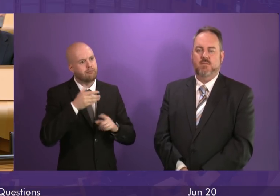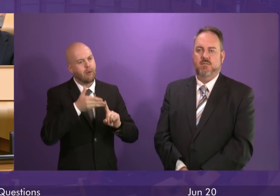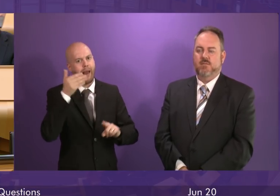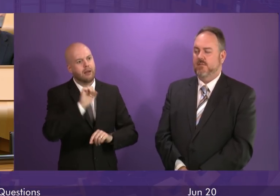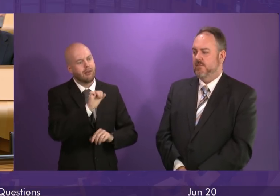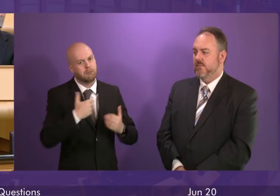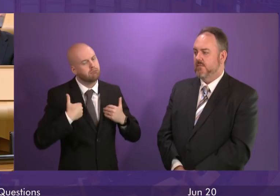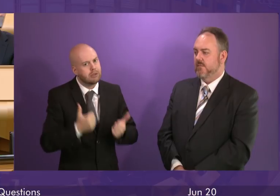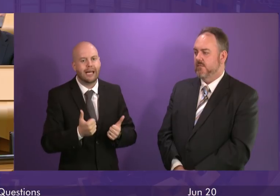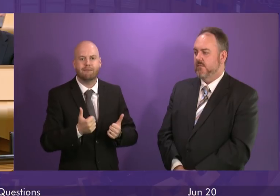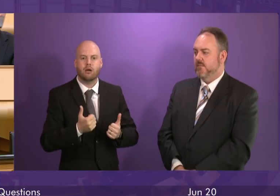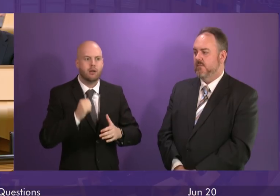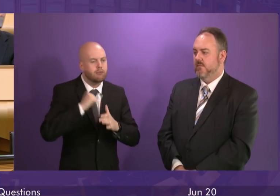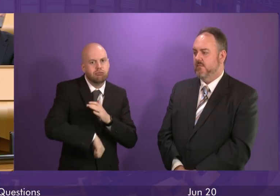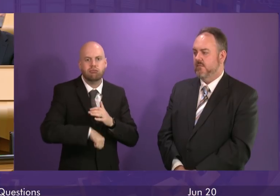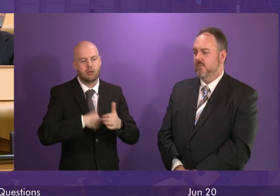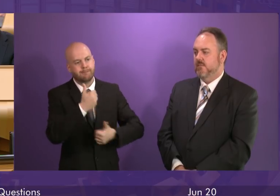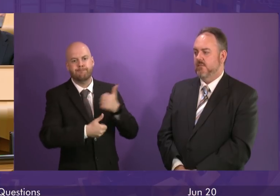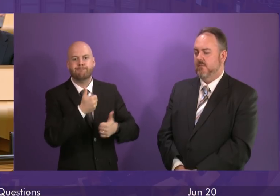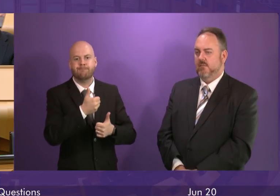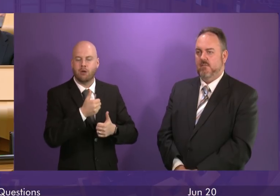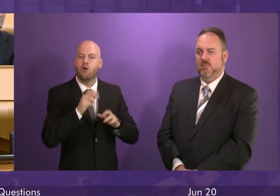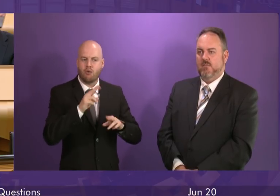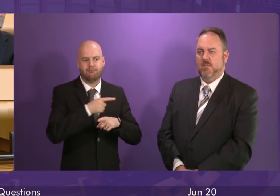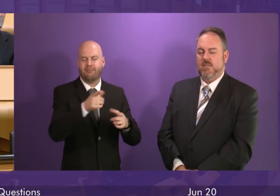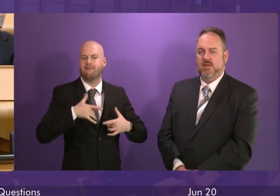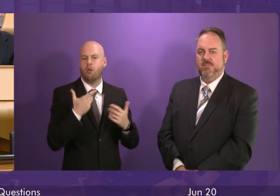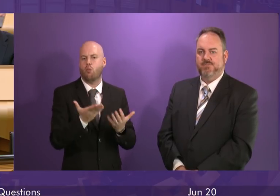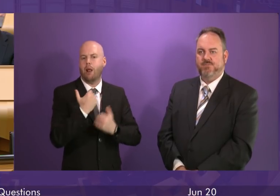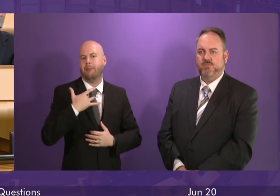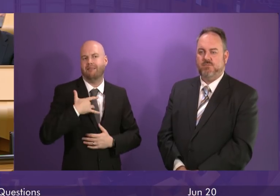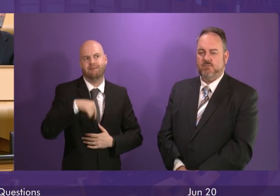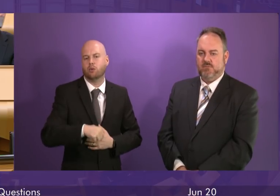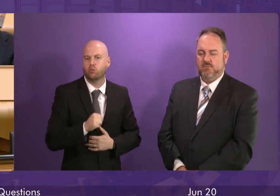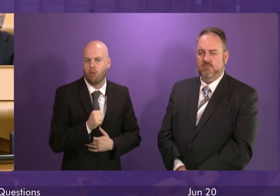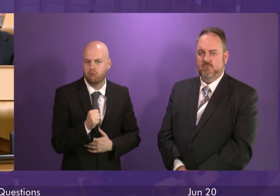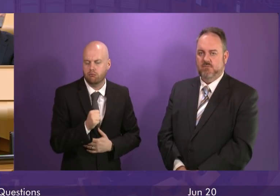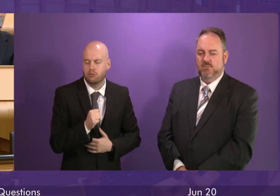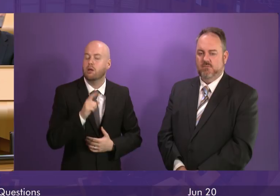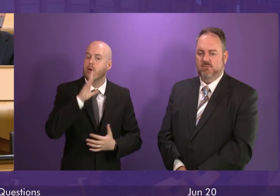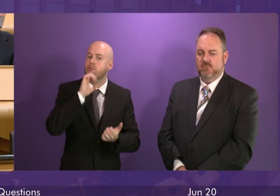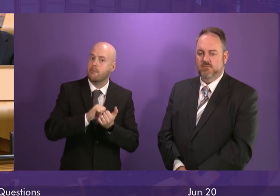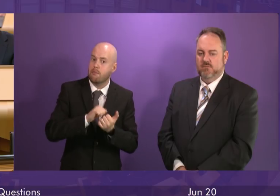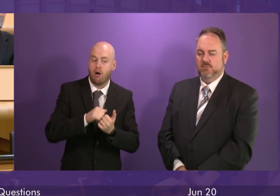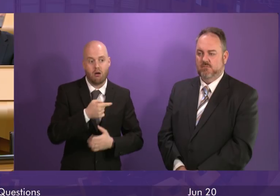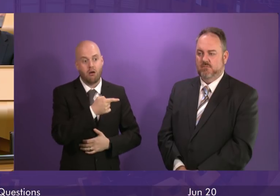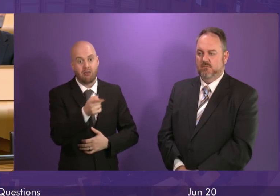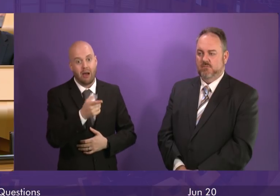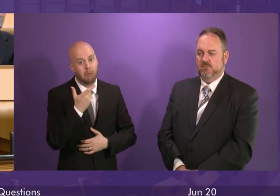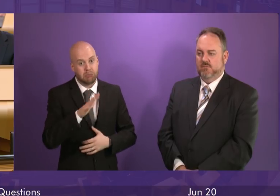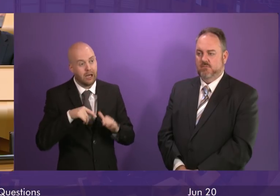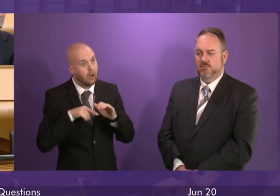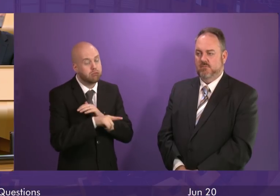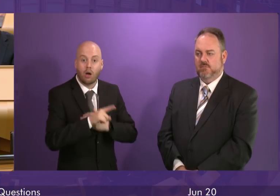and asylum seekers from all over the world make to life here in Scotland. Of course we've also got to remember that refugees have sought sanctuary from war,